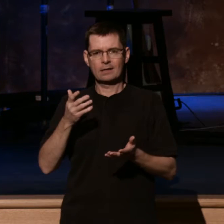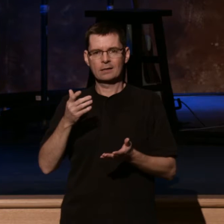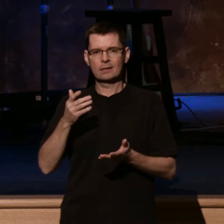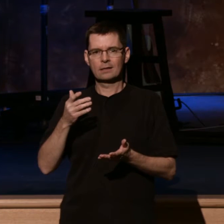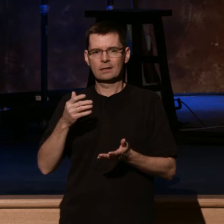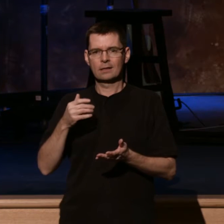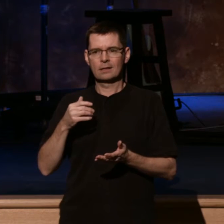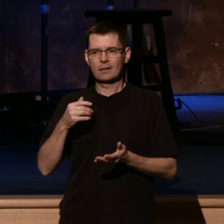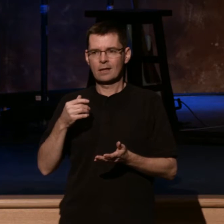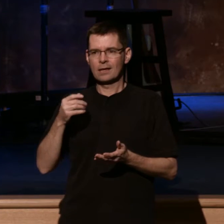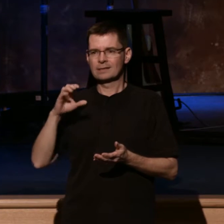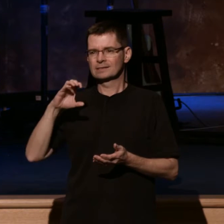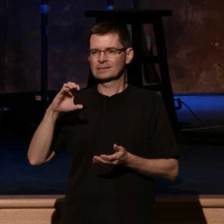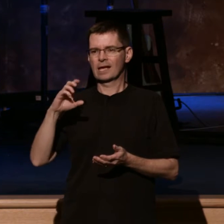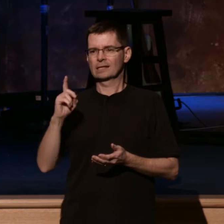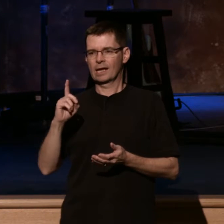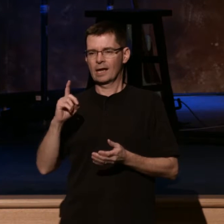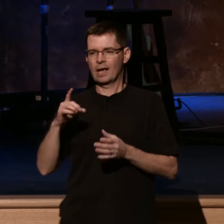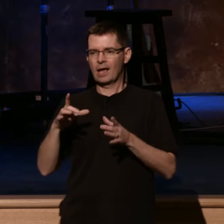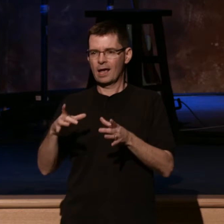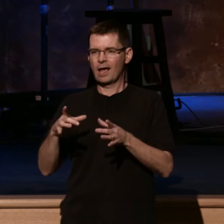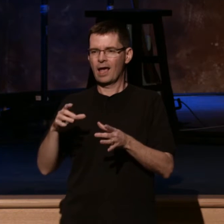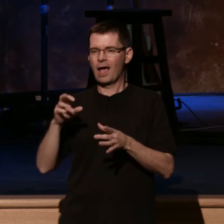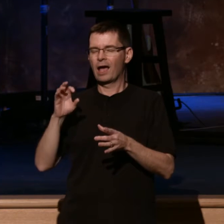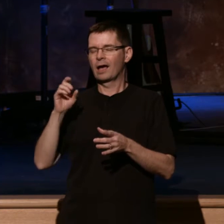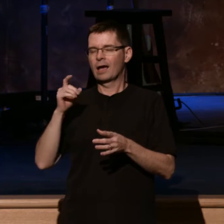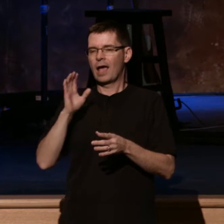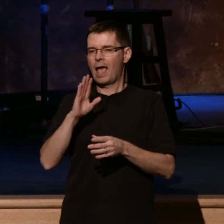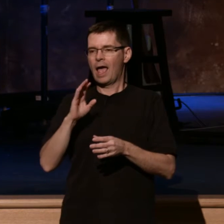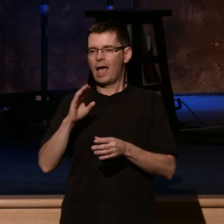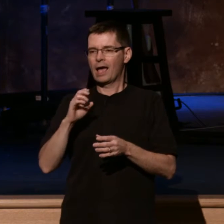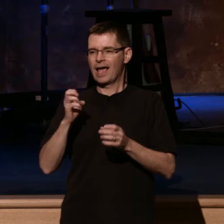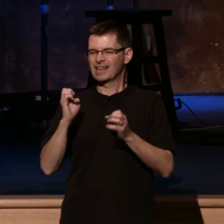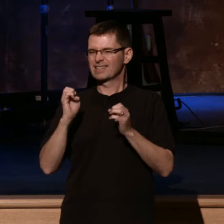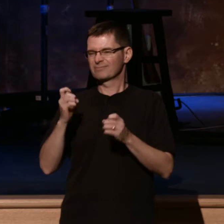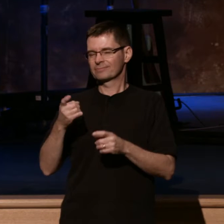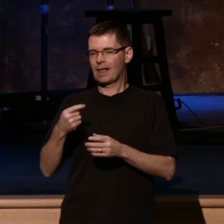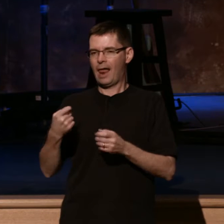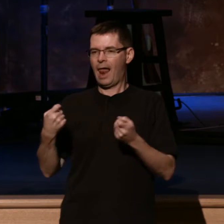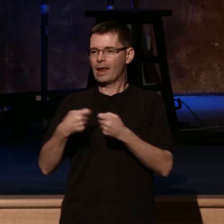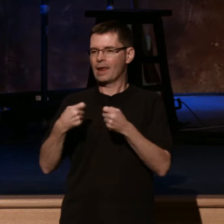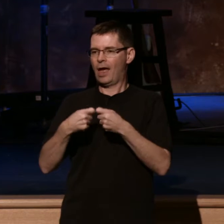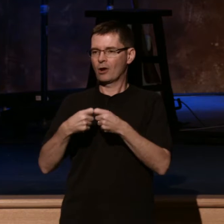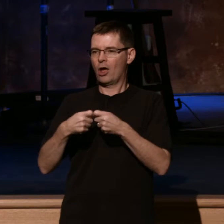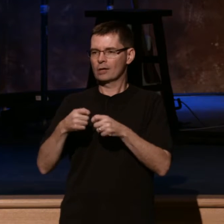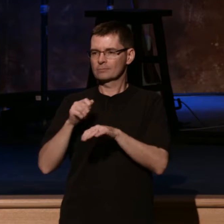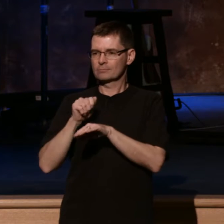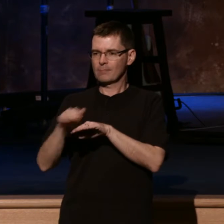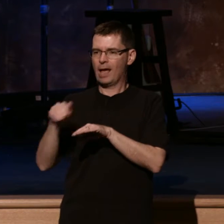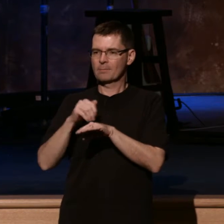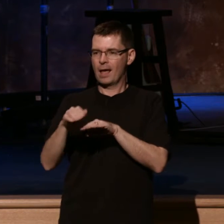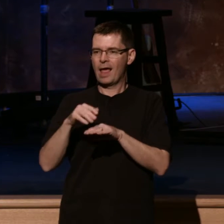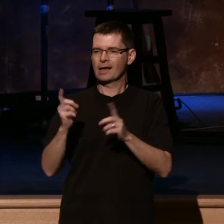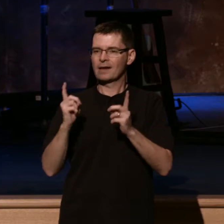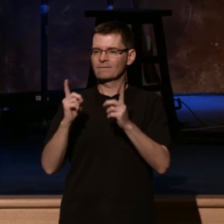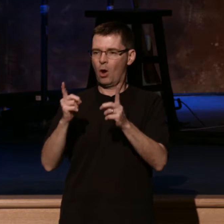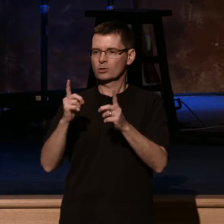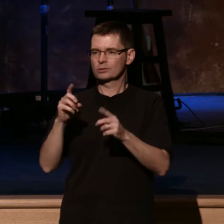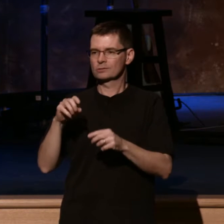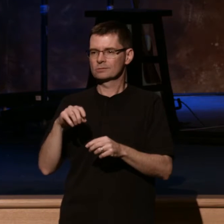we send out an e-devotion, we call it. I should call it a blog, but I'm not cool. But it really is a devotion. not just a blog. It's some